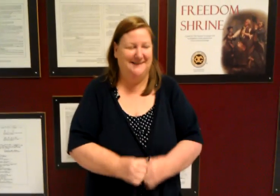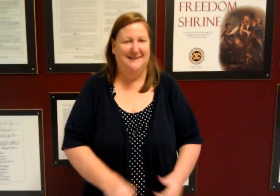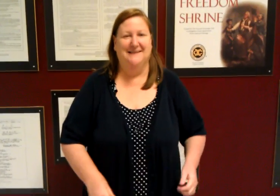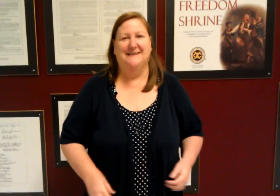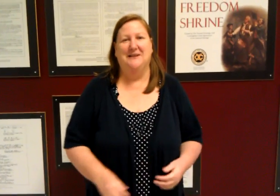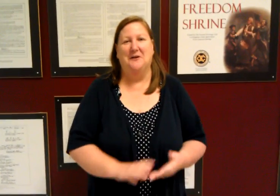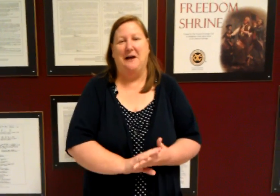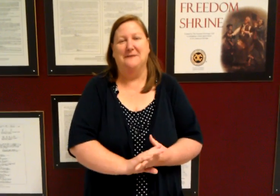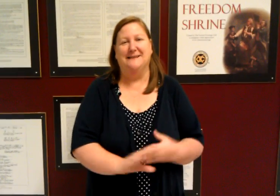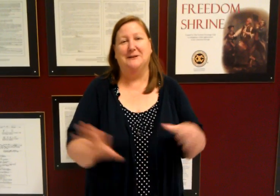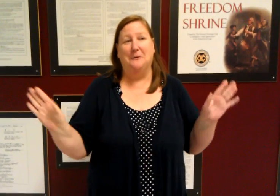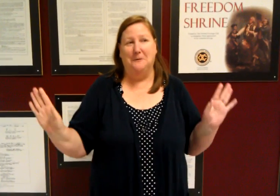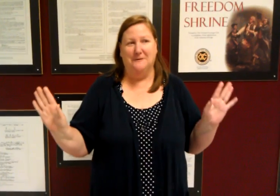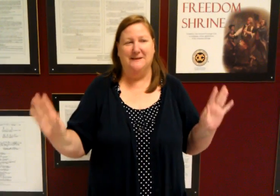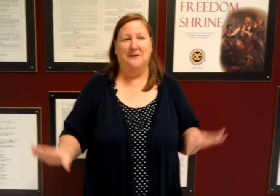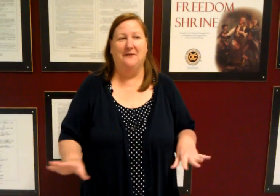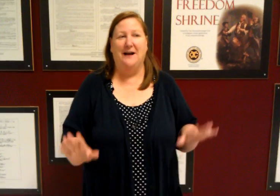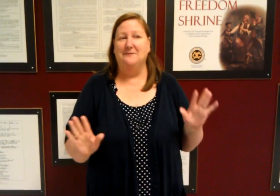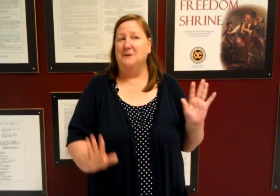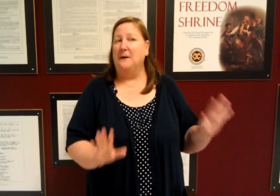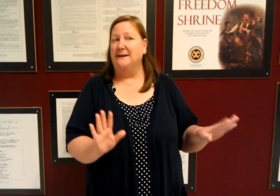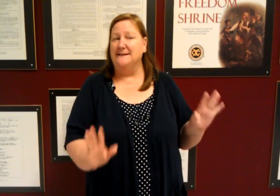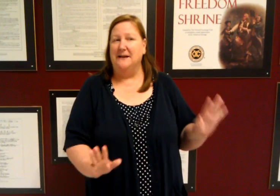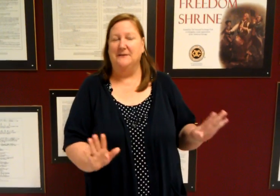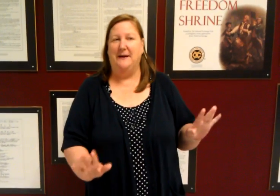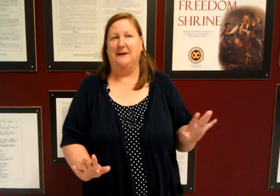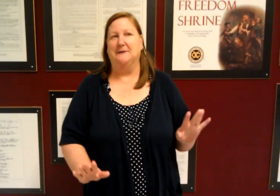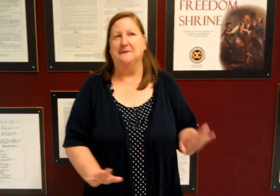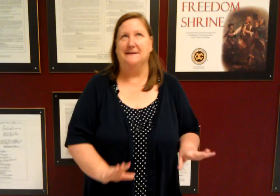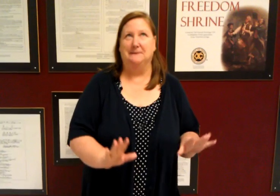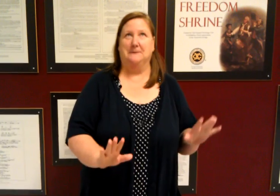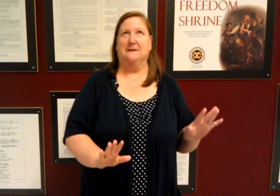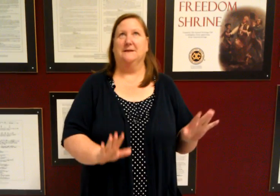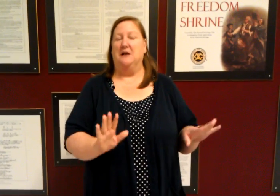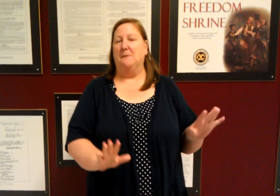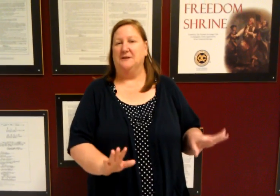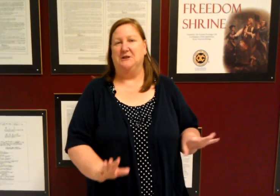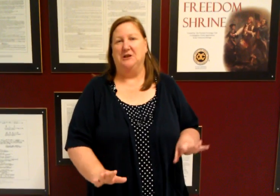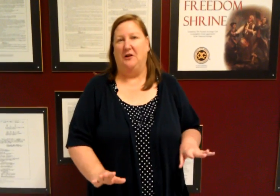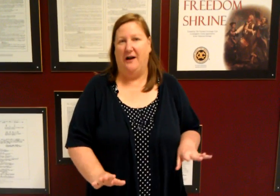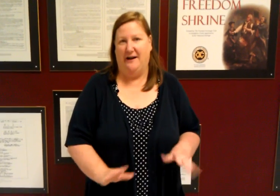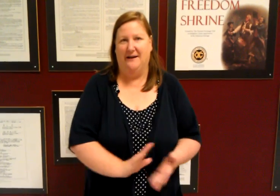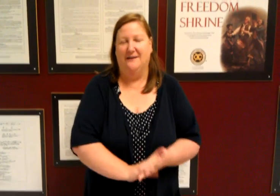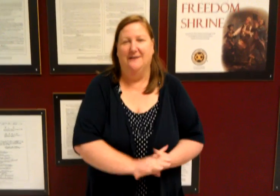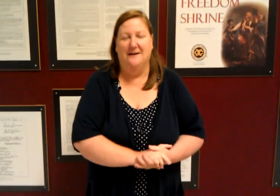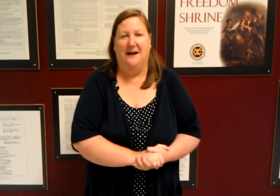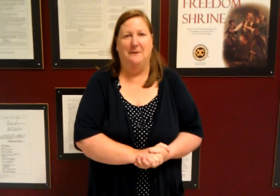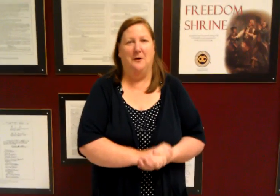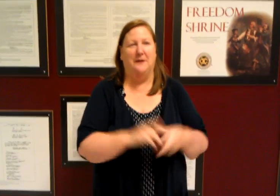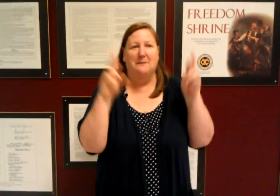my gosh so that was the goal so if I'm 27 pounds and we're almost a July I'm got